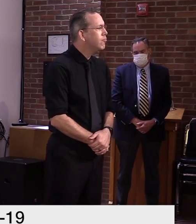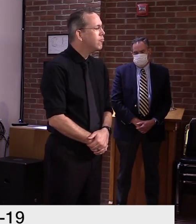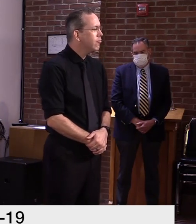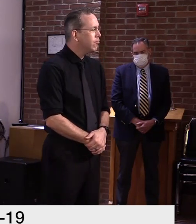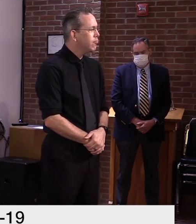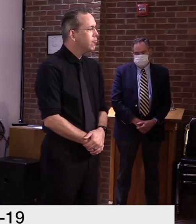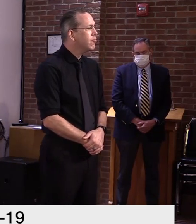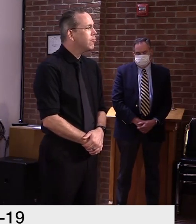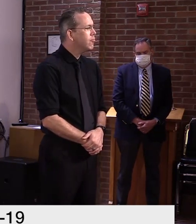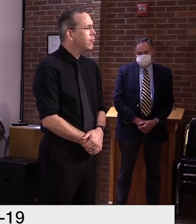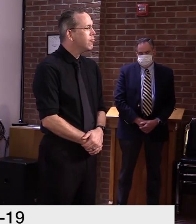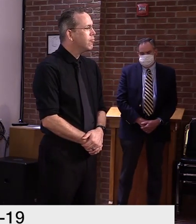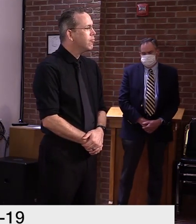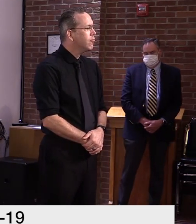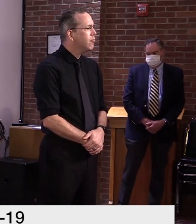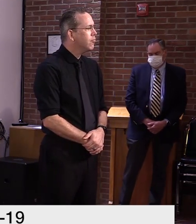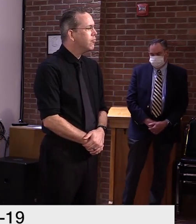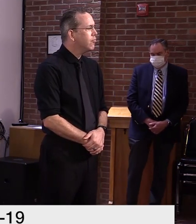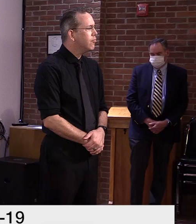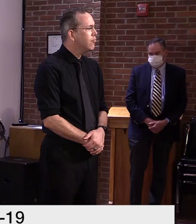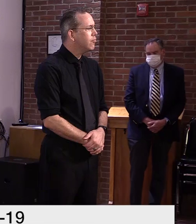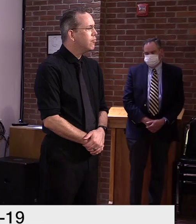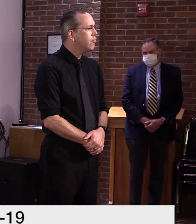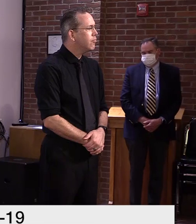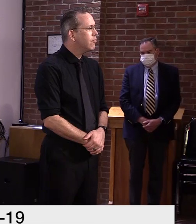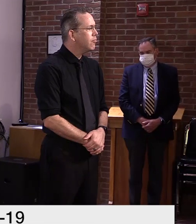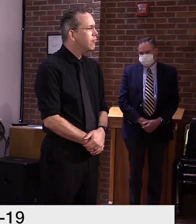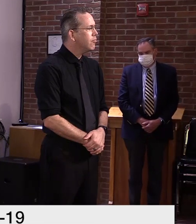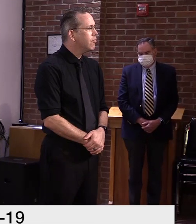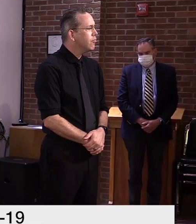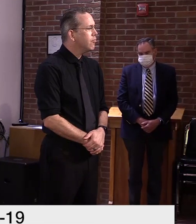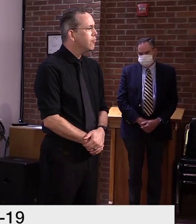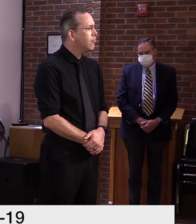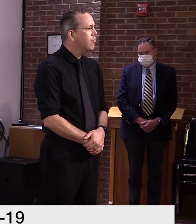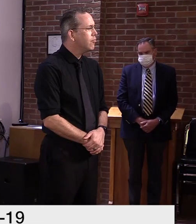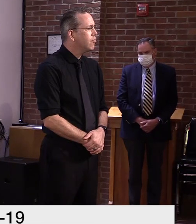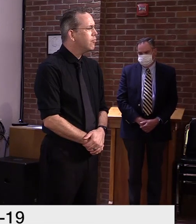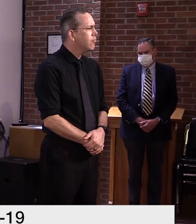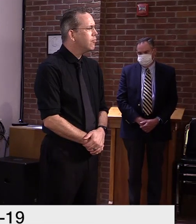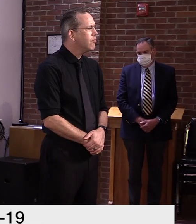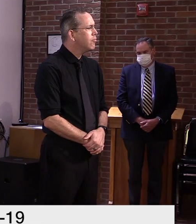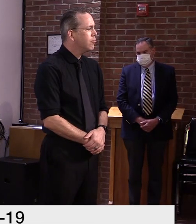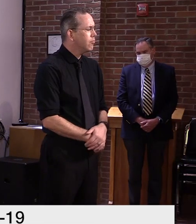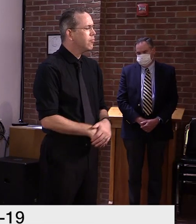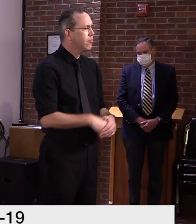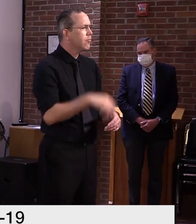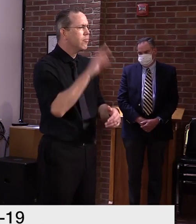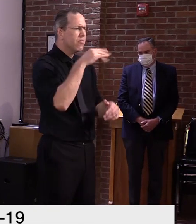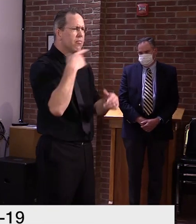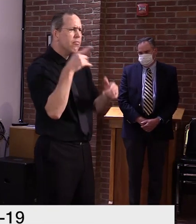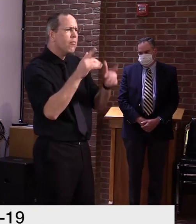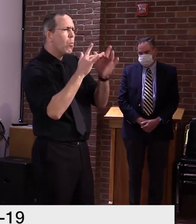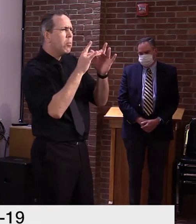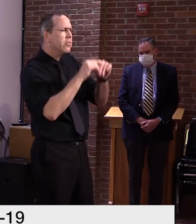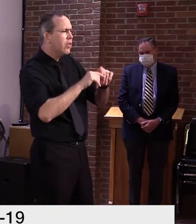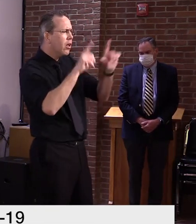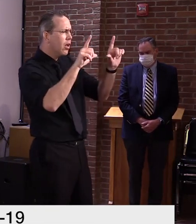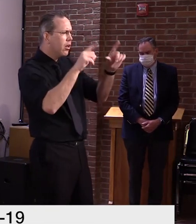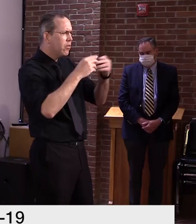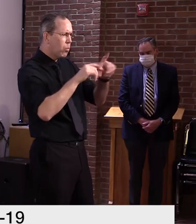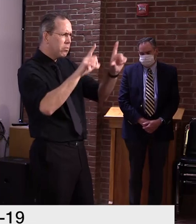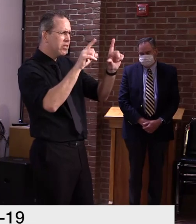I couldn't find anything that said anything about any, uh, restrictions, regulations, guidelines, anything on that.